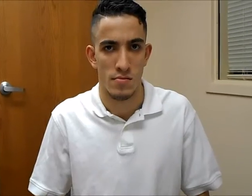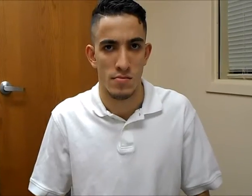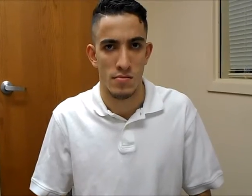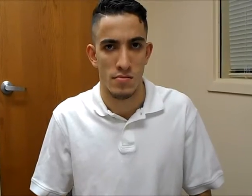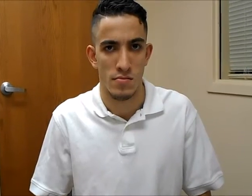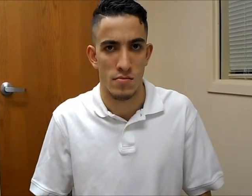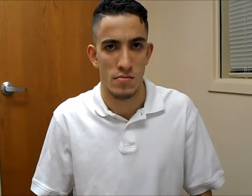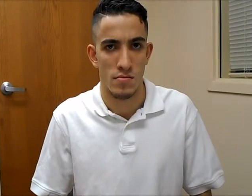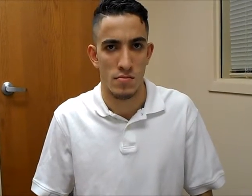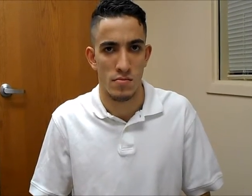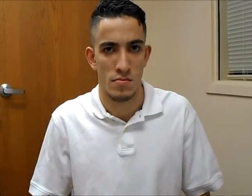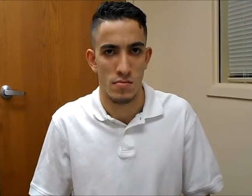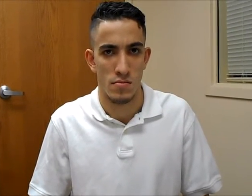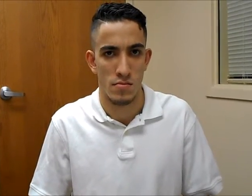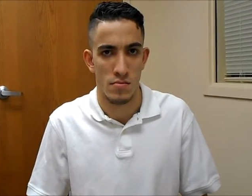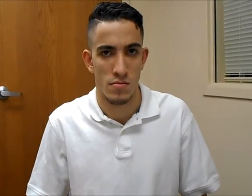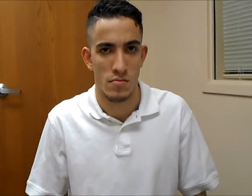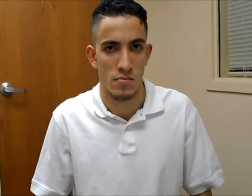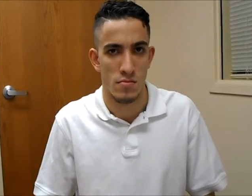Act 2. Scene 9.